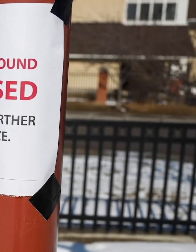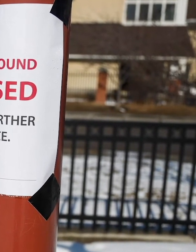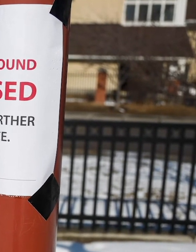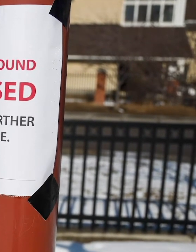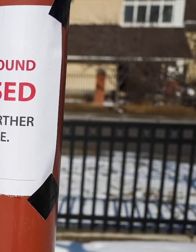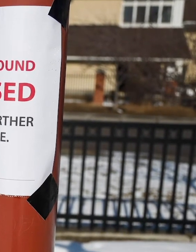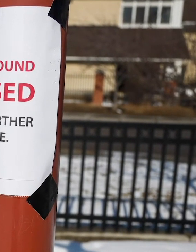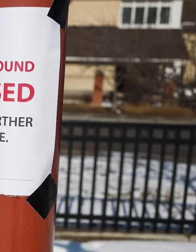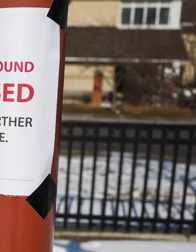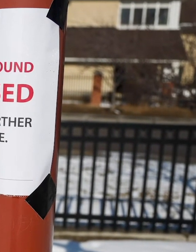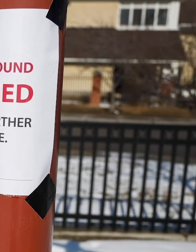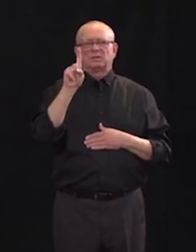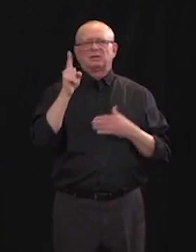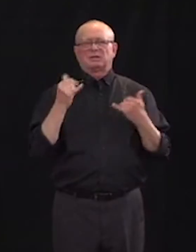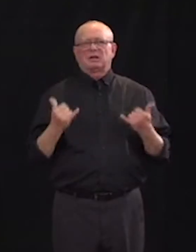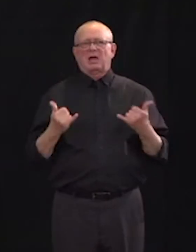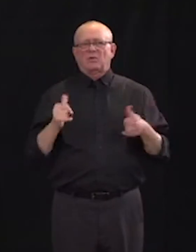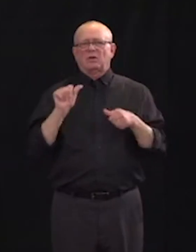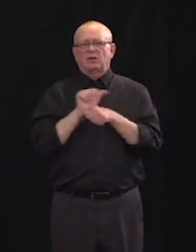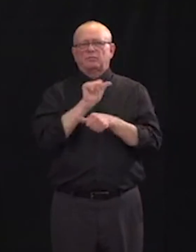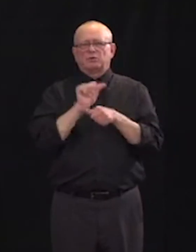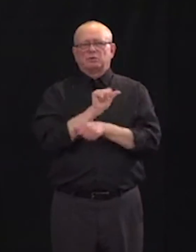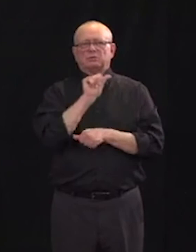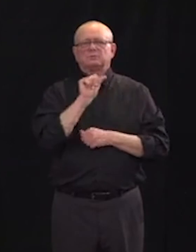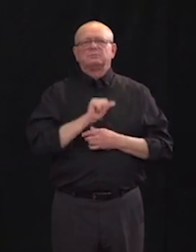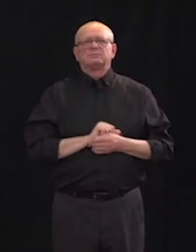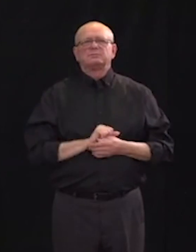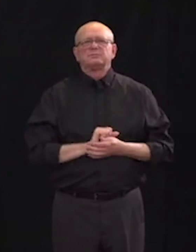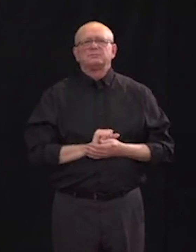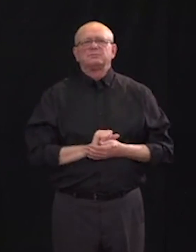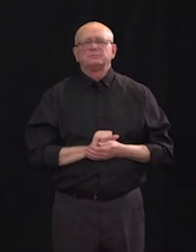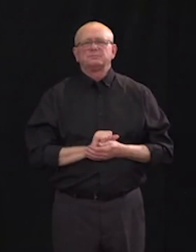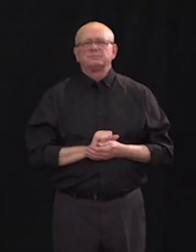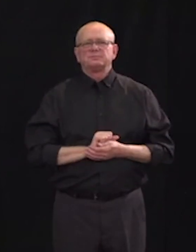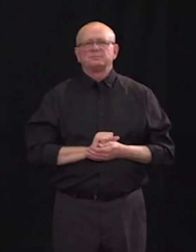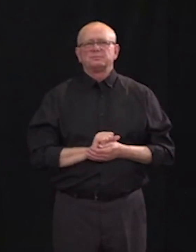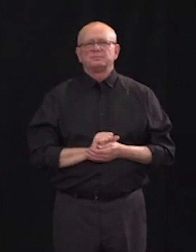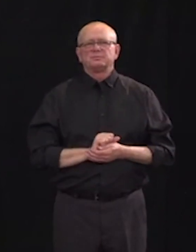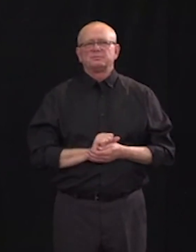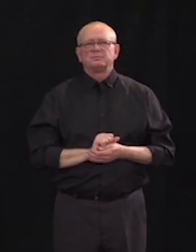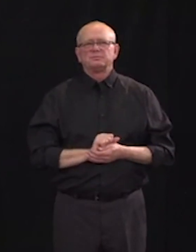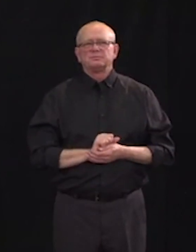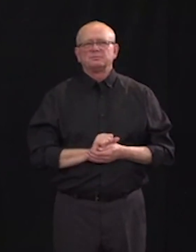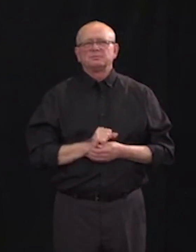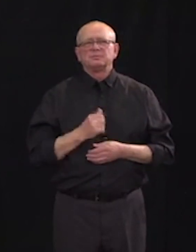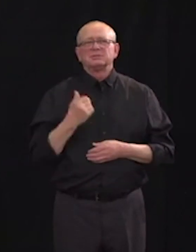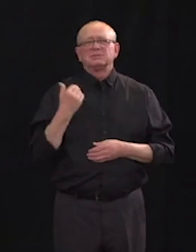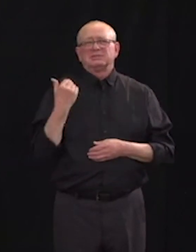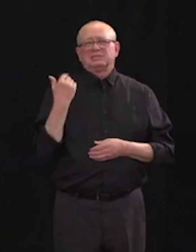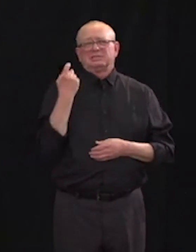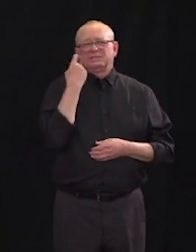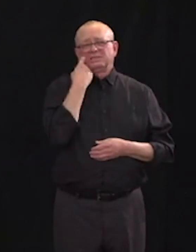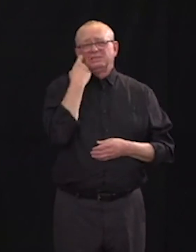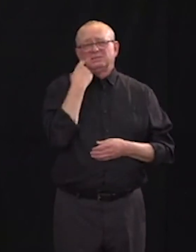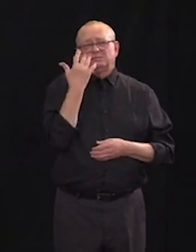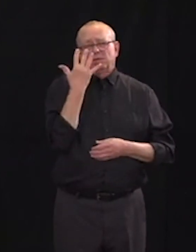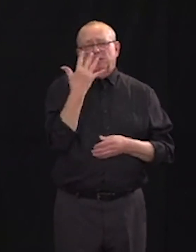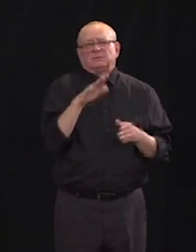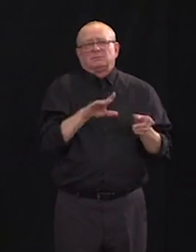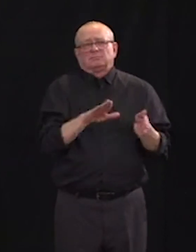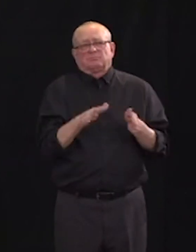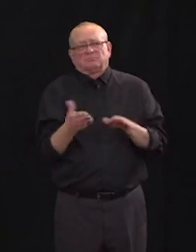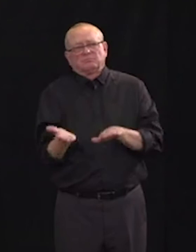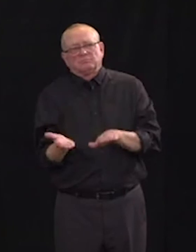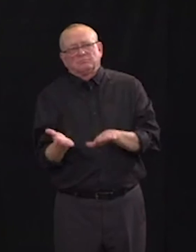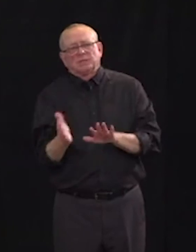691 is the total number. And then with respect to the five deaths that we've had, and again, please, I want to